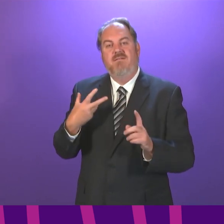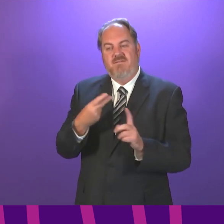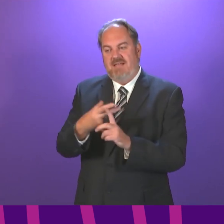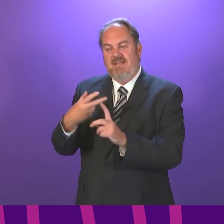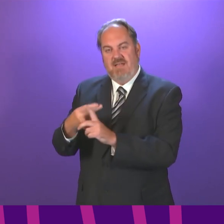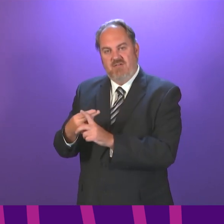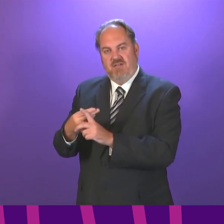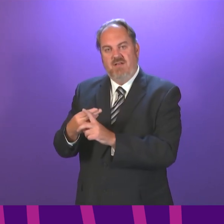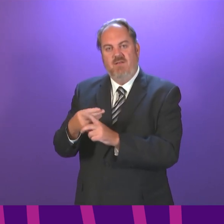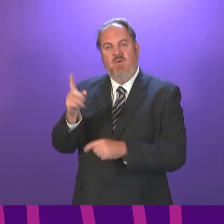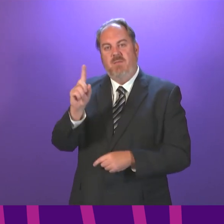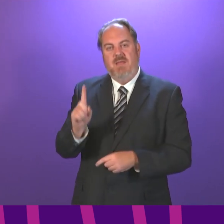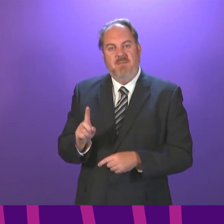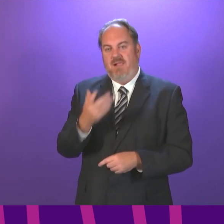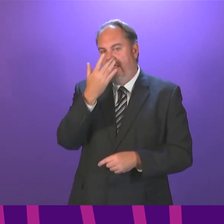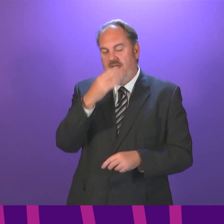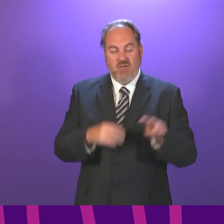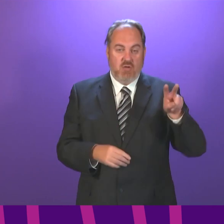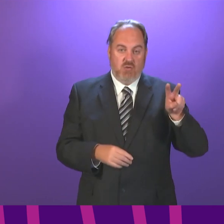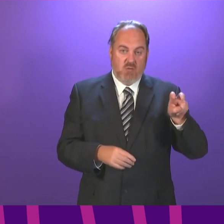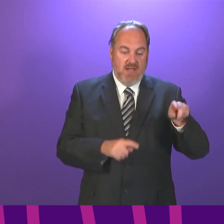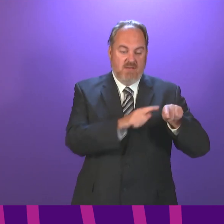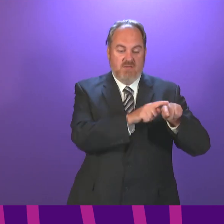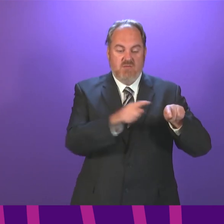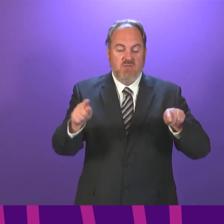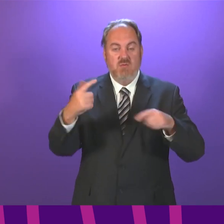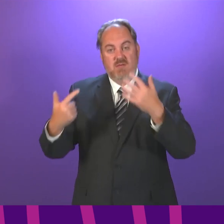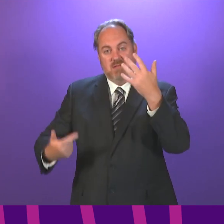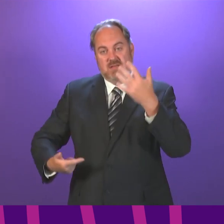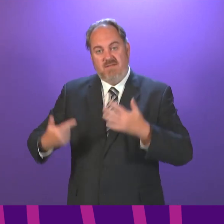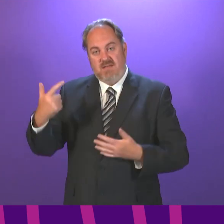people in the 12 to 17-year-old age group.